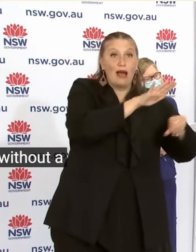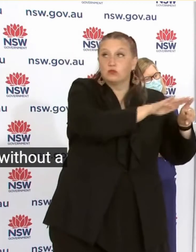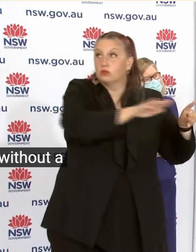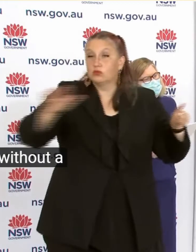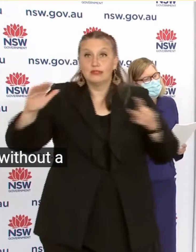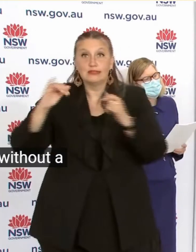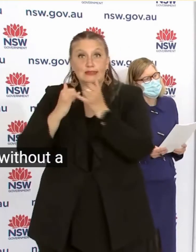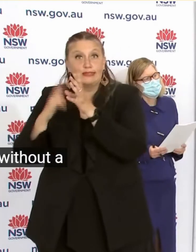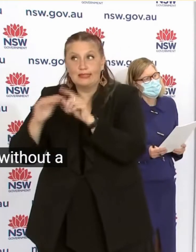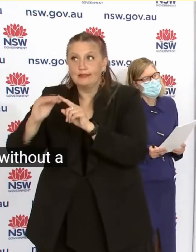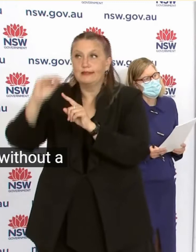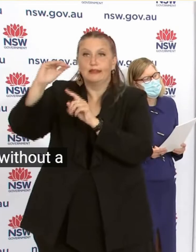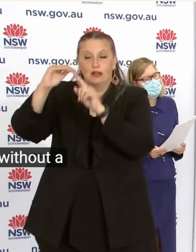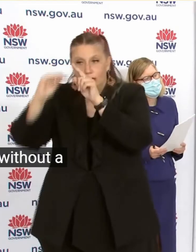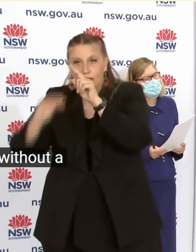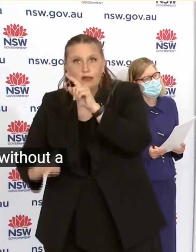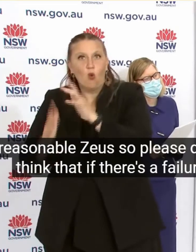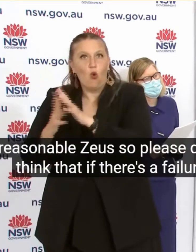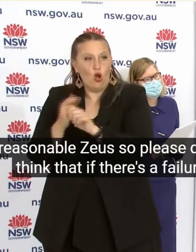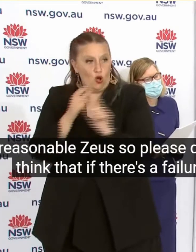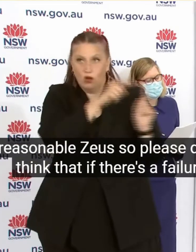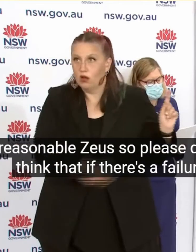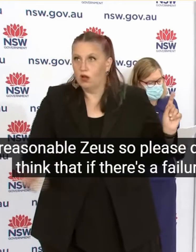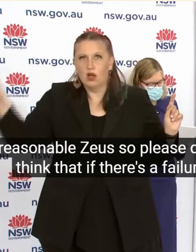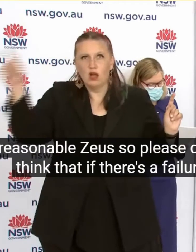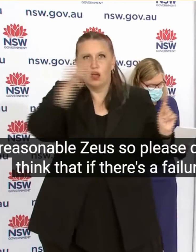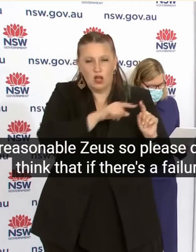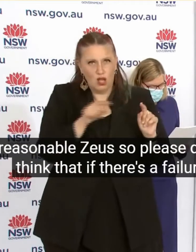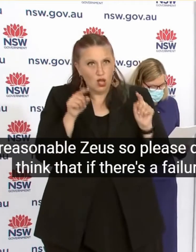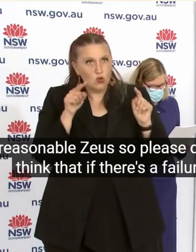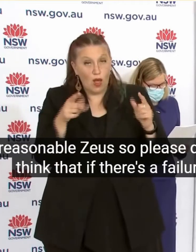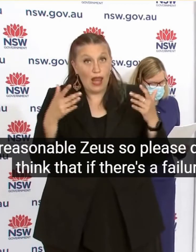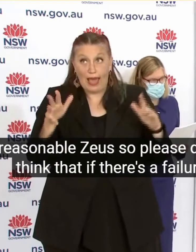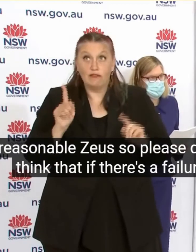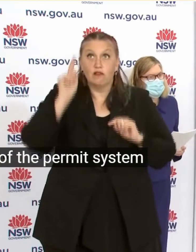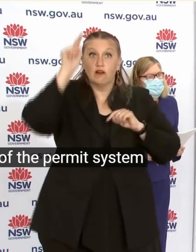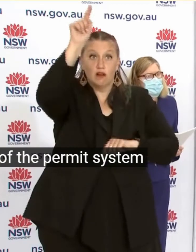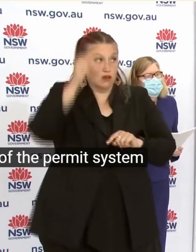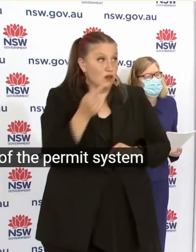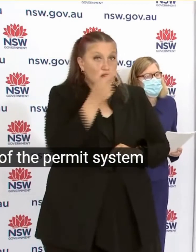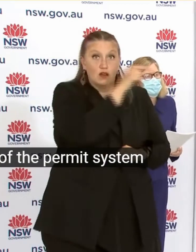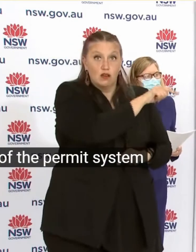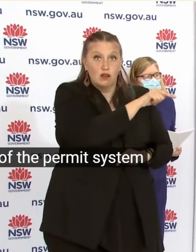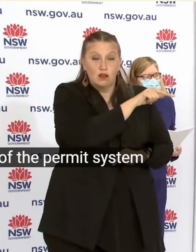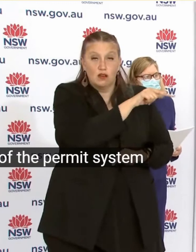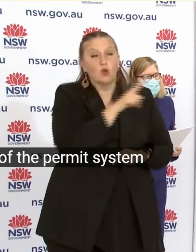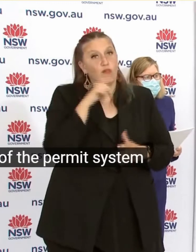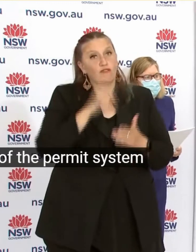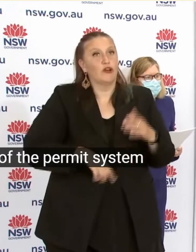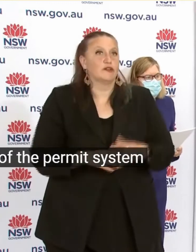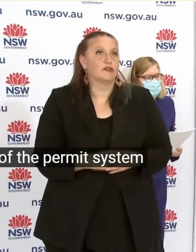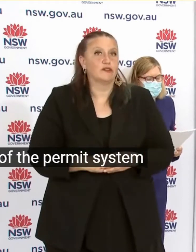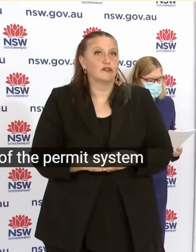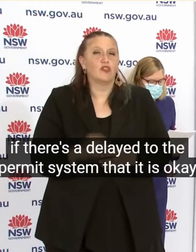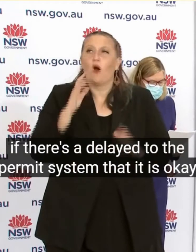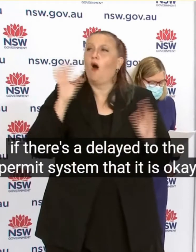excuse So please don't think That if there's a failure Of the permit system If there's a delay To the permit system That it is